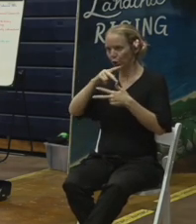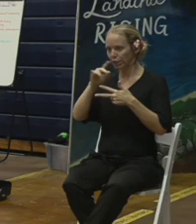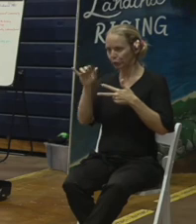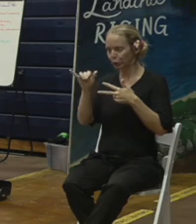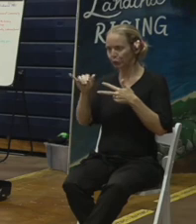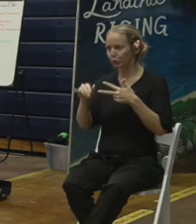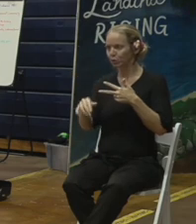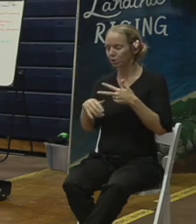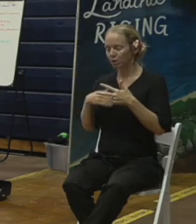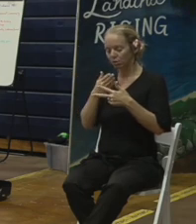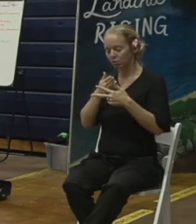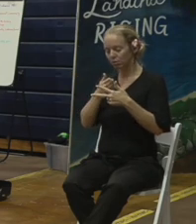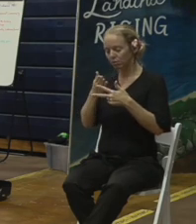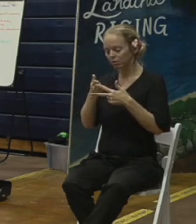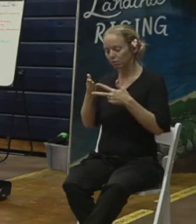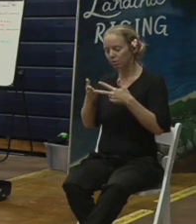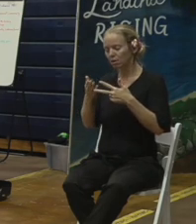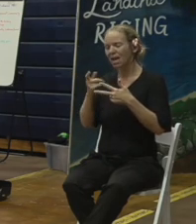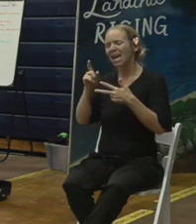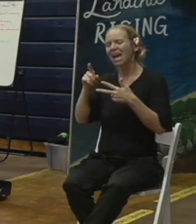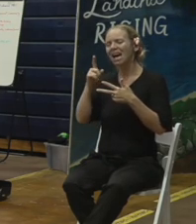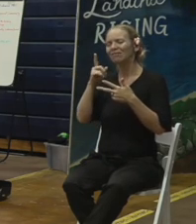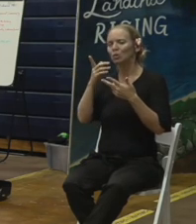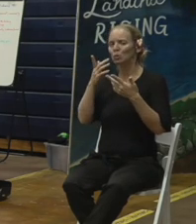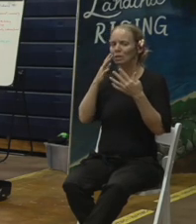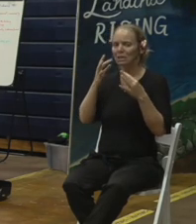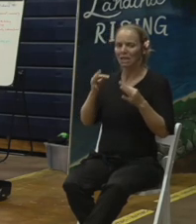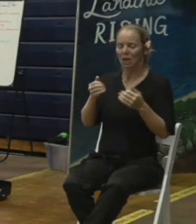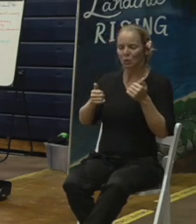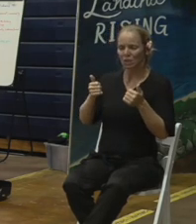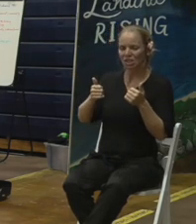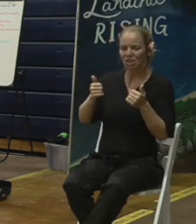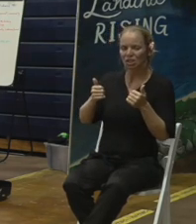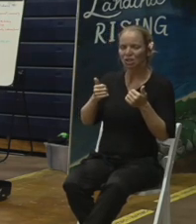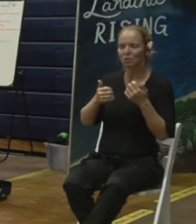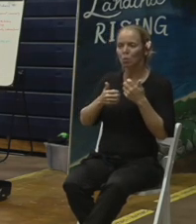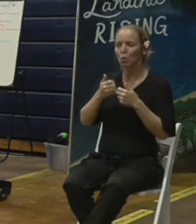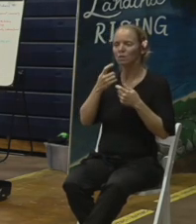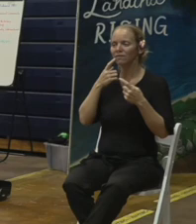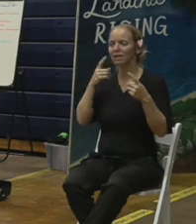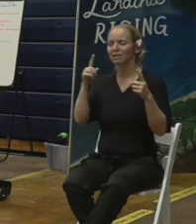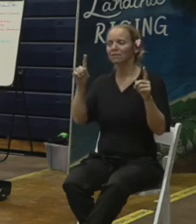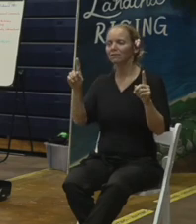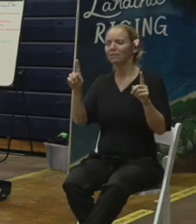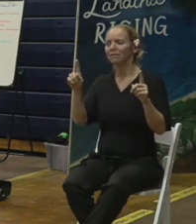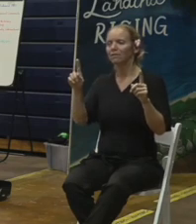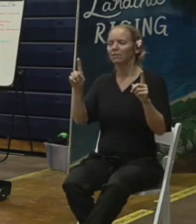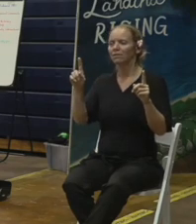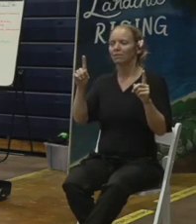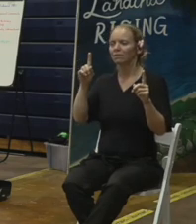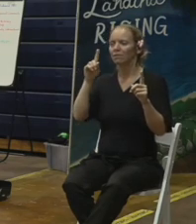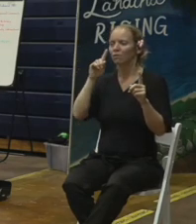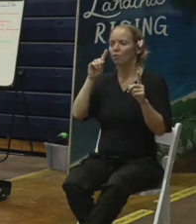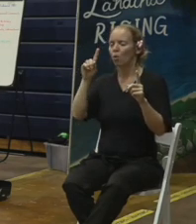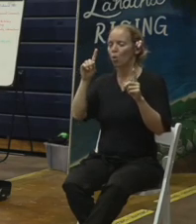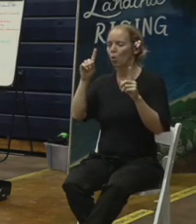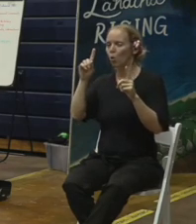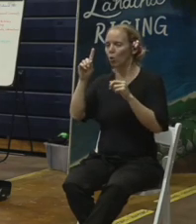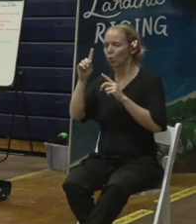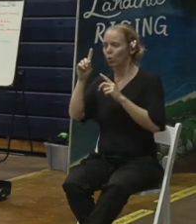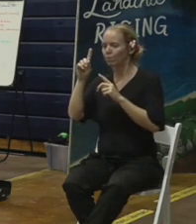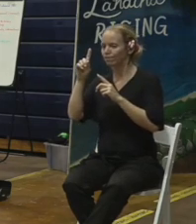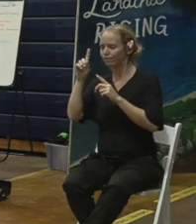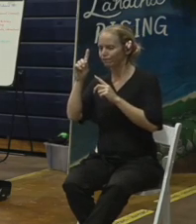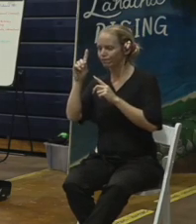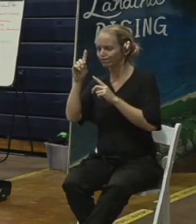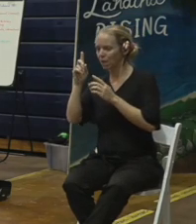we'll we'll have to determine what is the most effective way or most efficient way for the contractor to mobilize